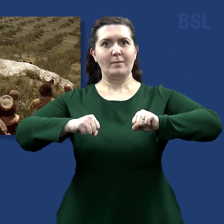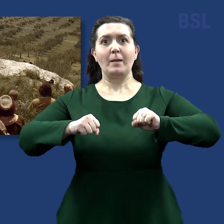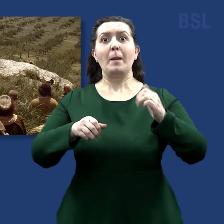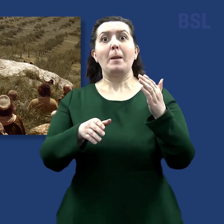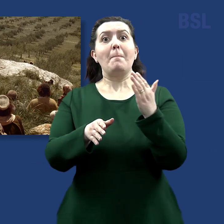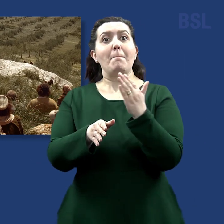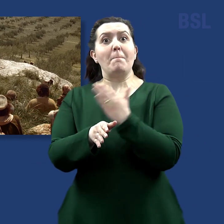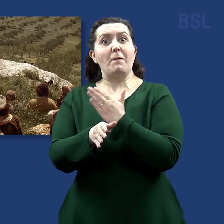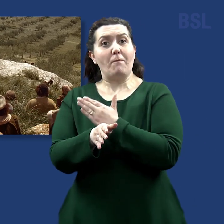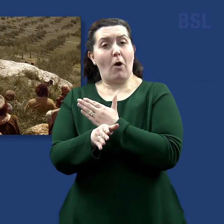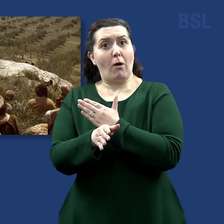Before Him shall be gathered all nations,